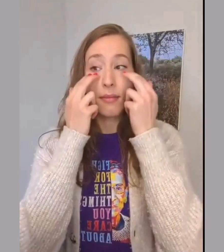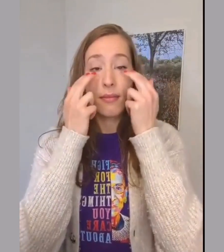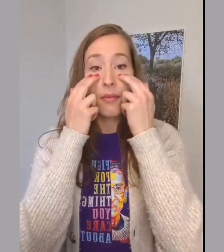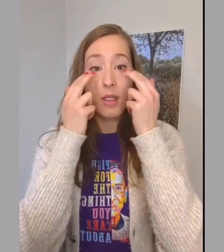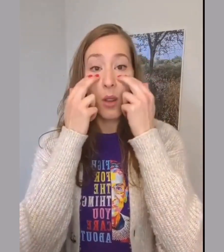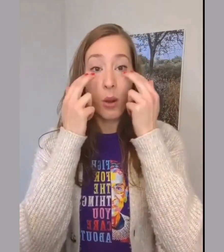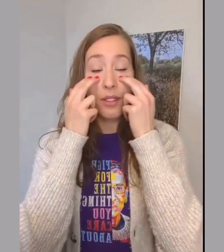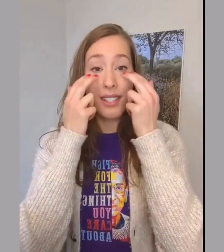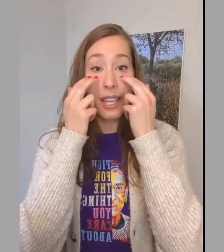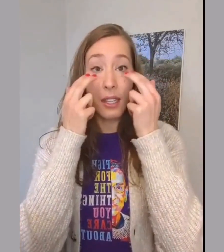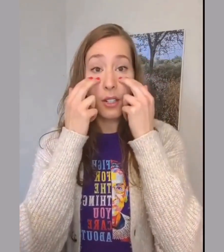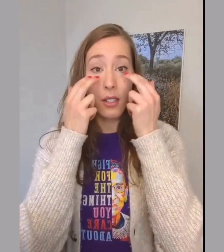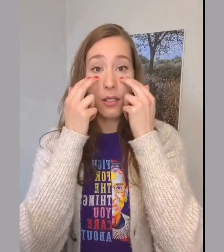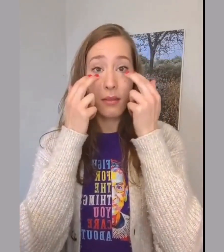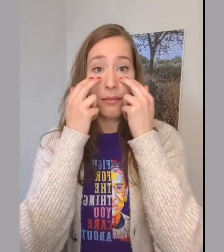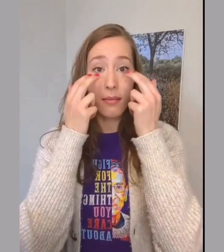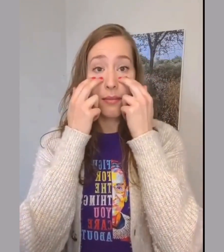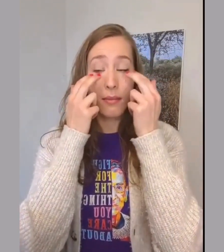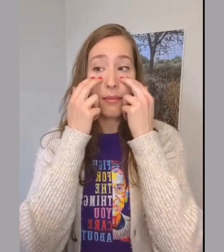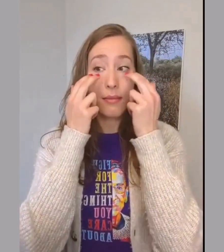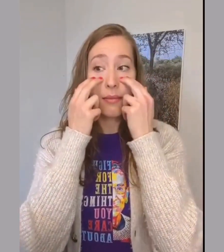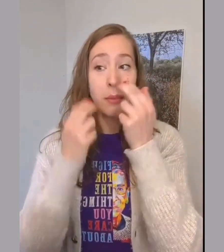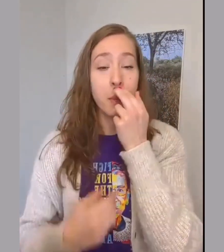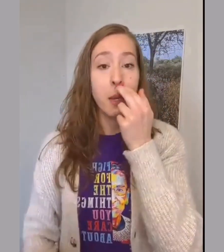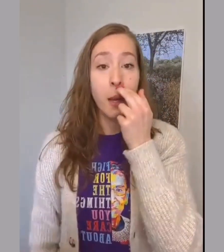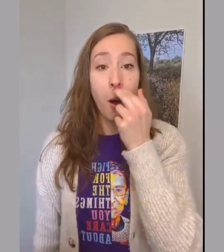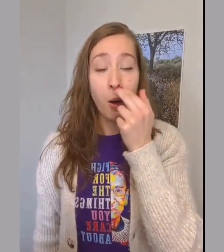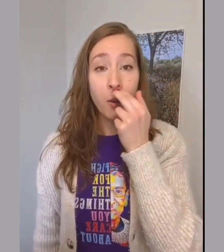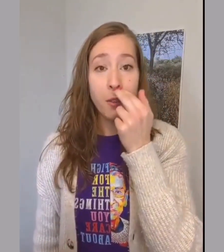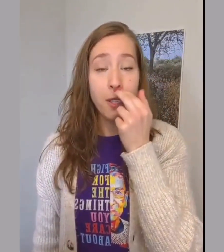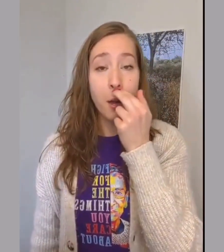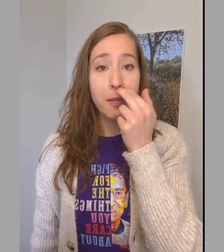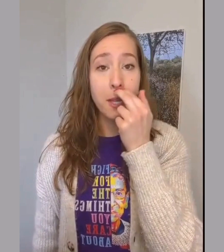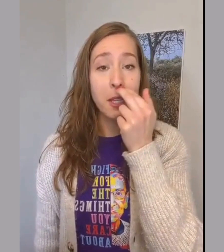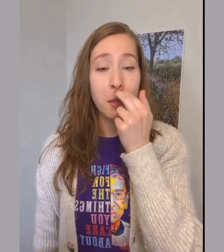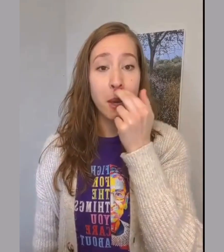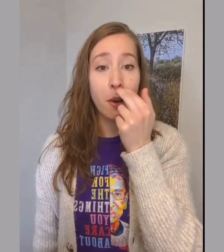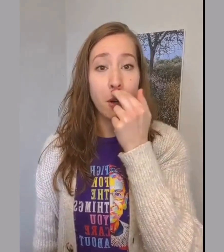All this anger. All this upset in my body.